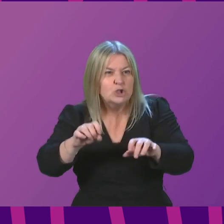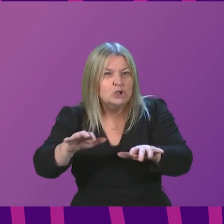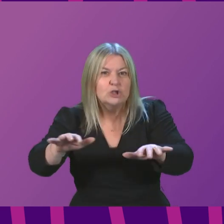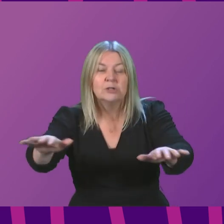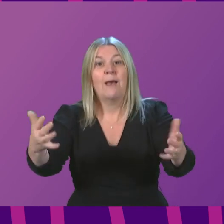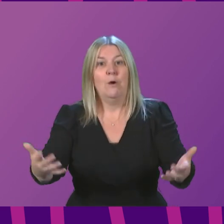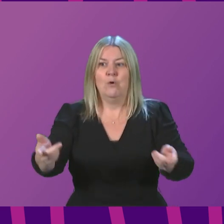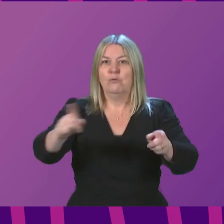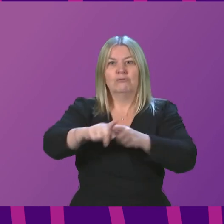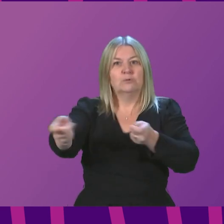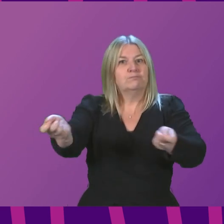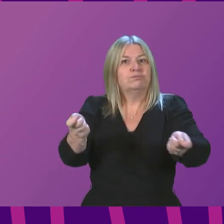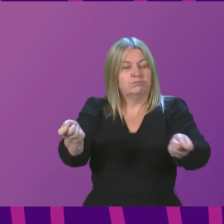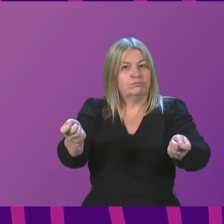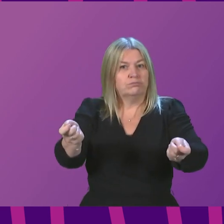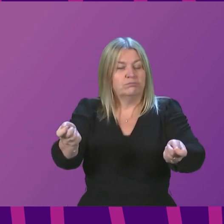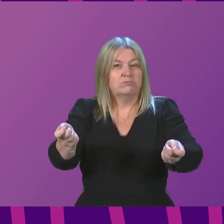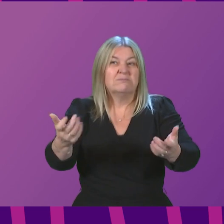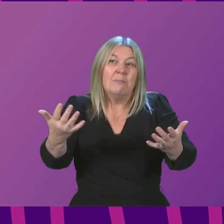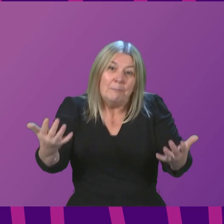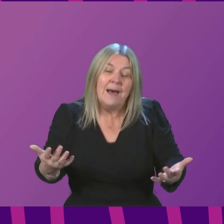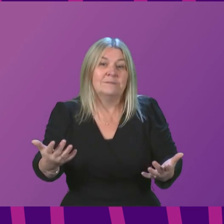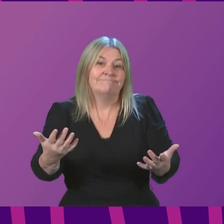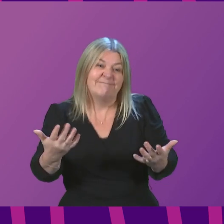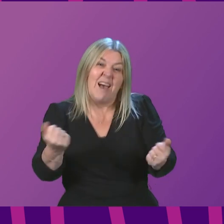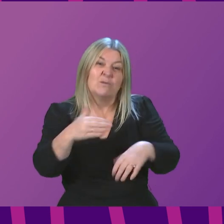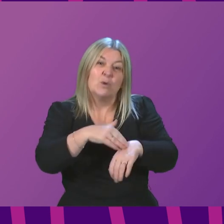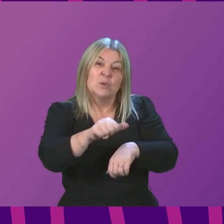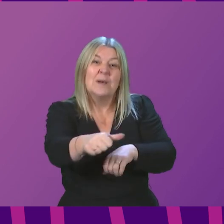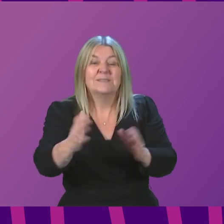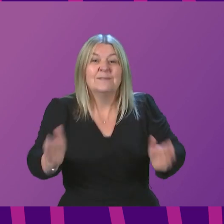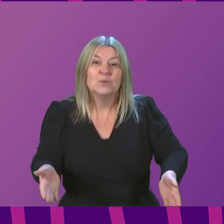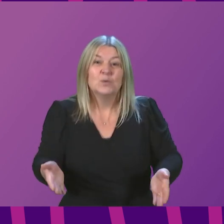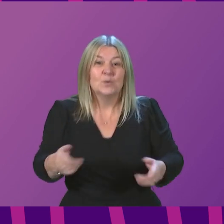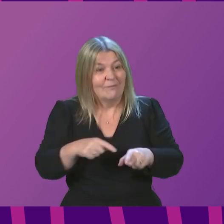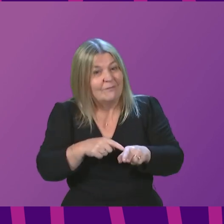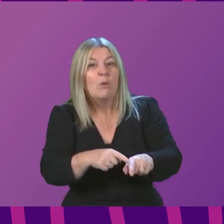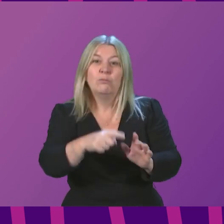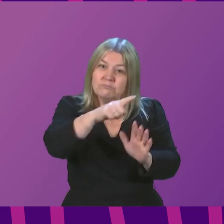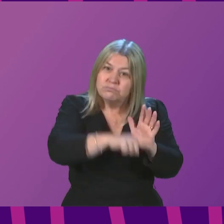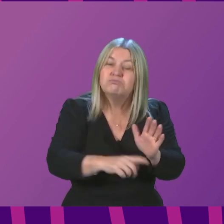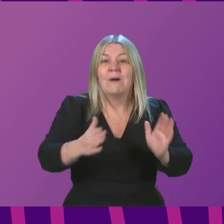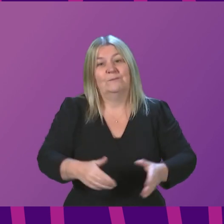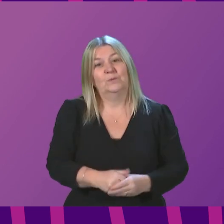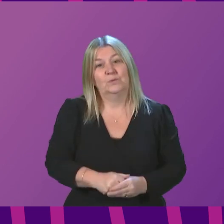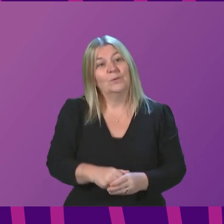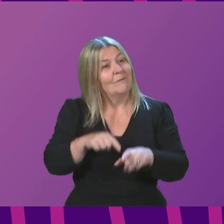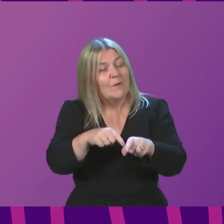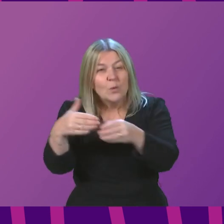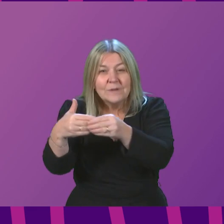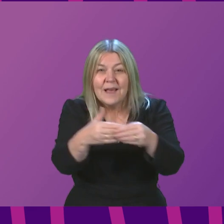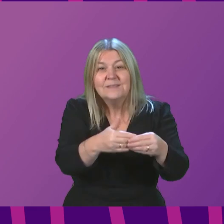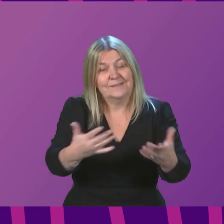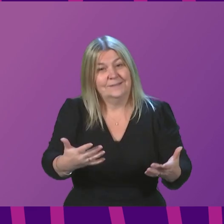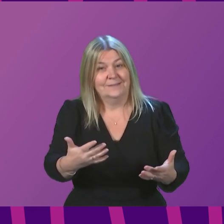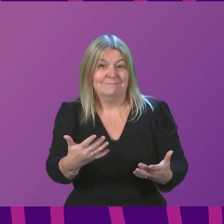accepting that some of these things are just inescapable at the moment, acting in line with the guidance, will get us through these things more quickly than will otherwise